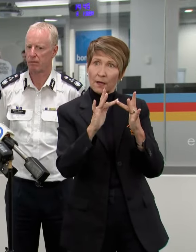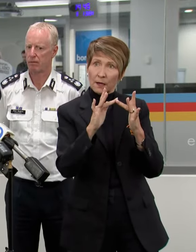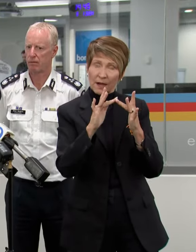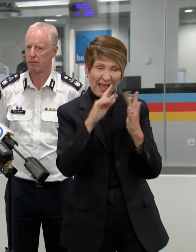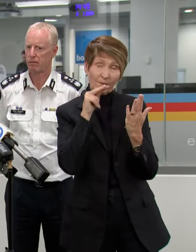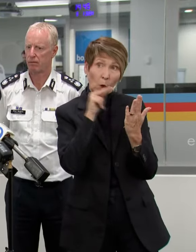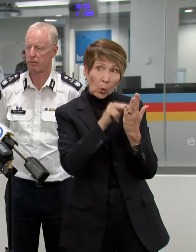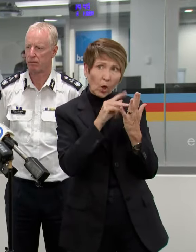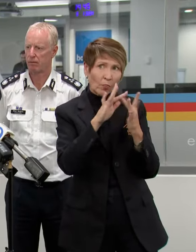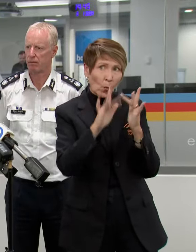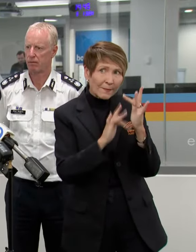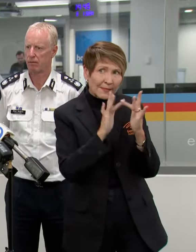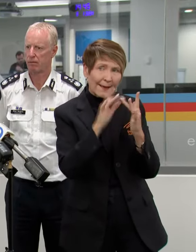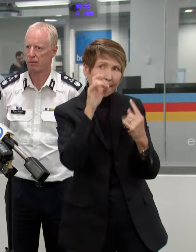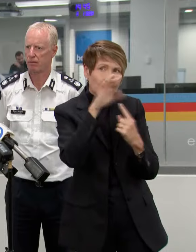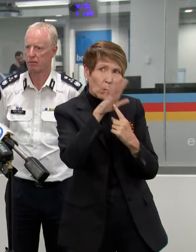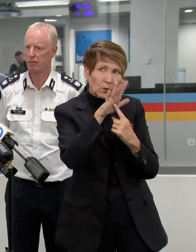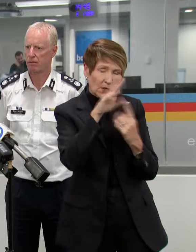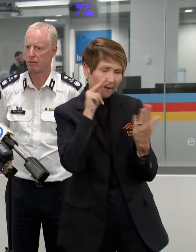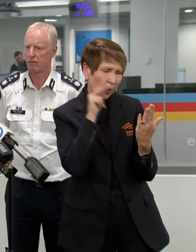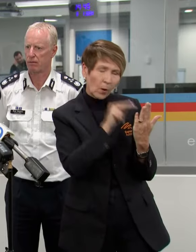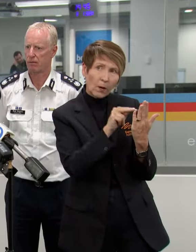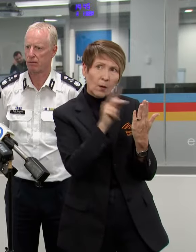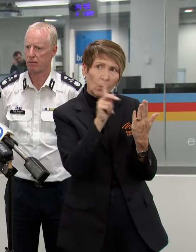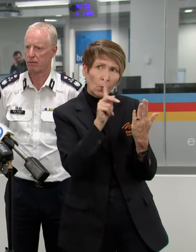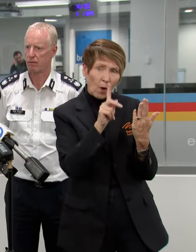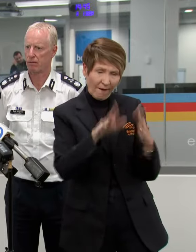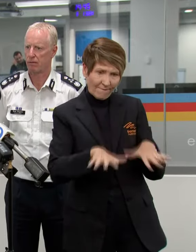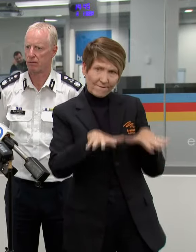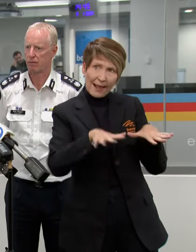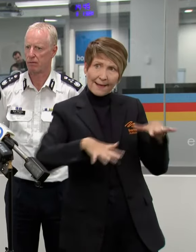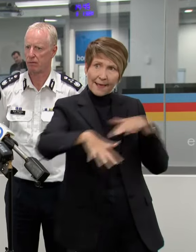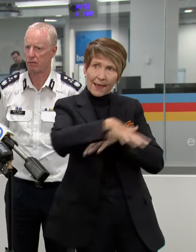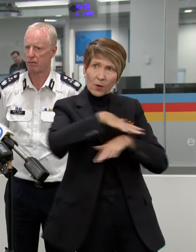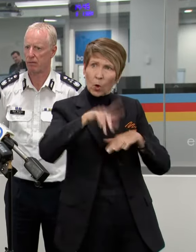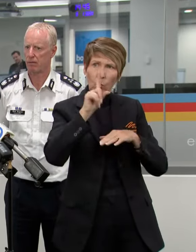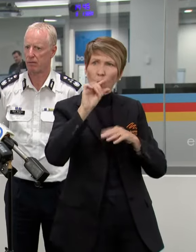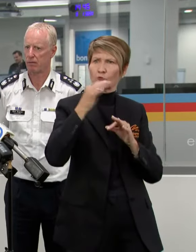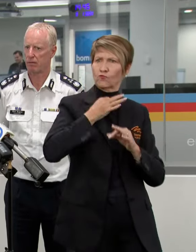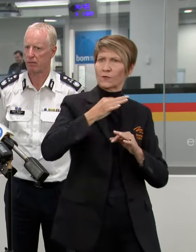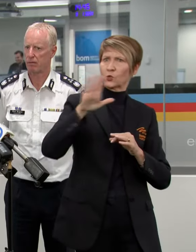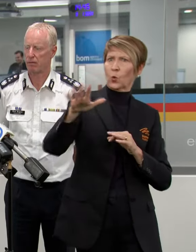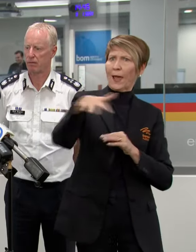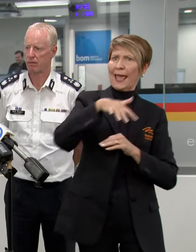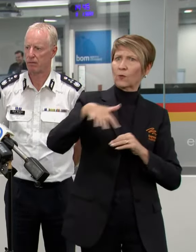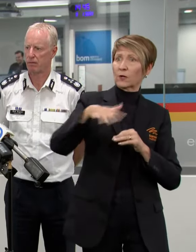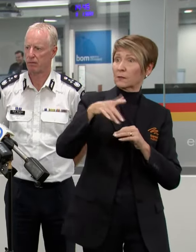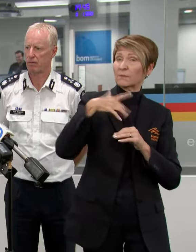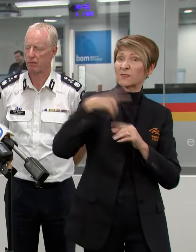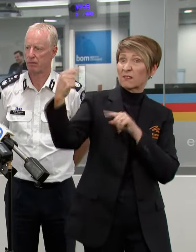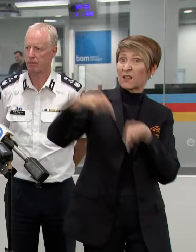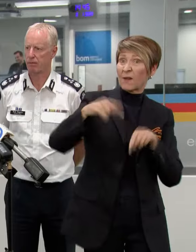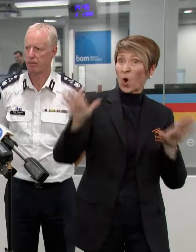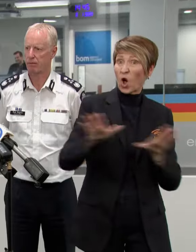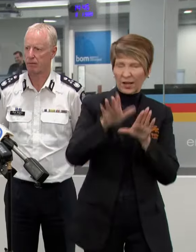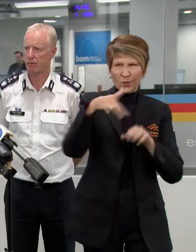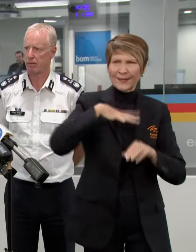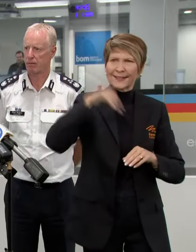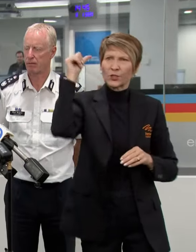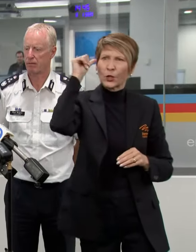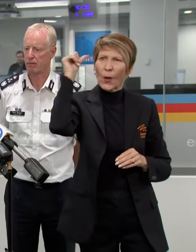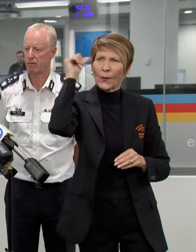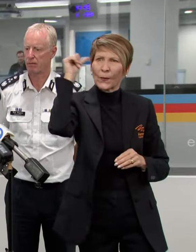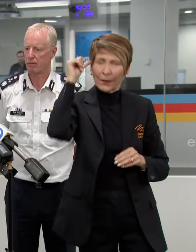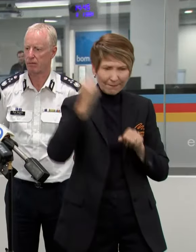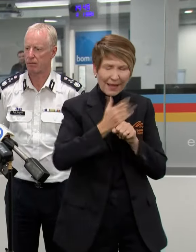and download your local flood guide so that you can understand what those risks are as warnings are issued. Make sure you have the